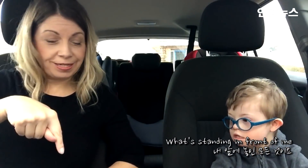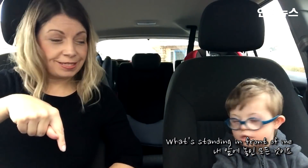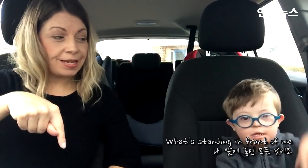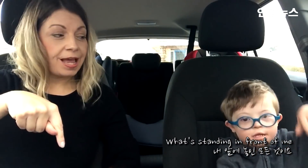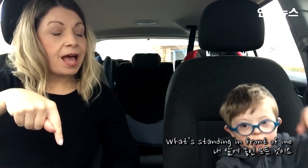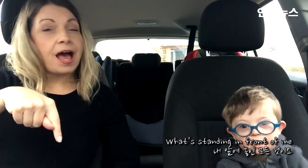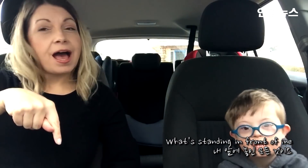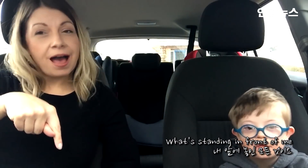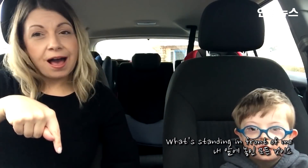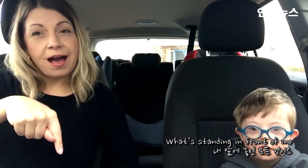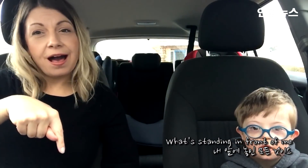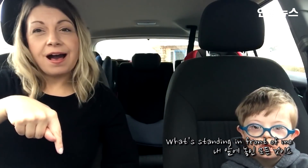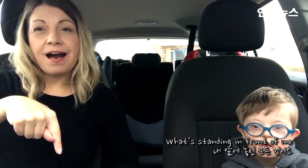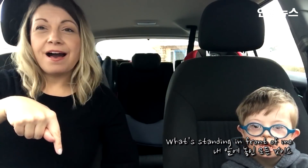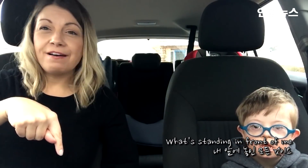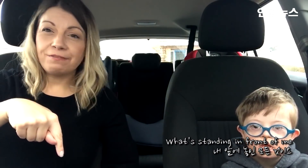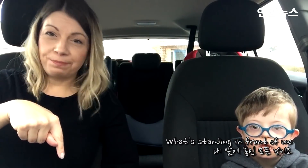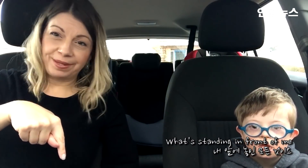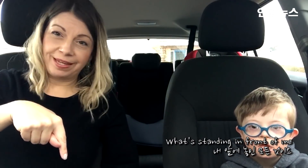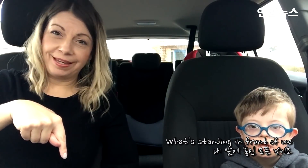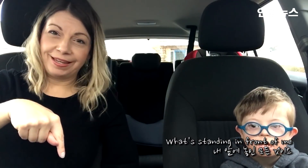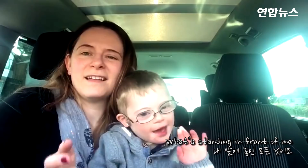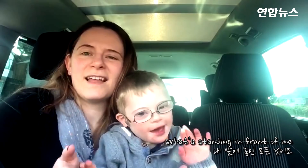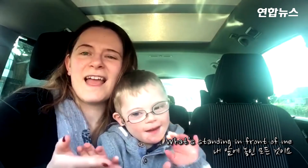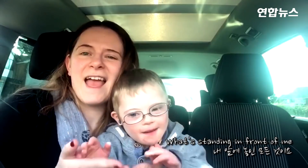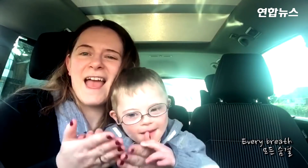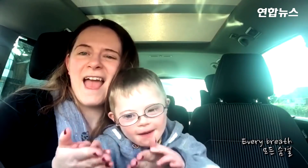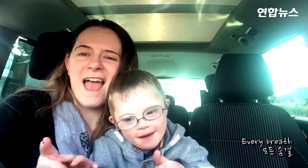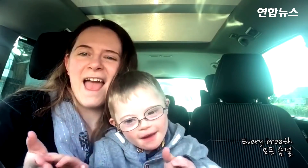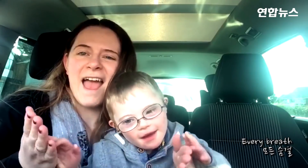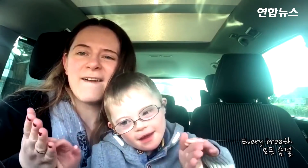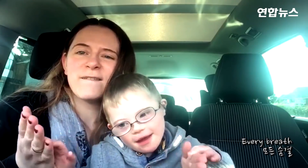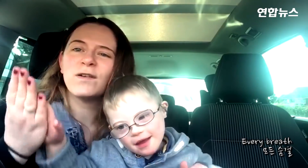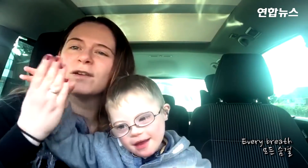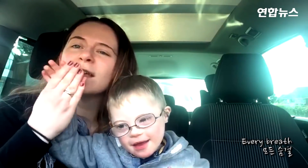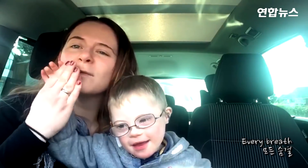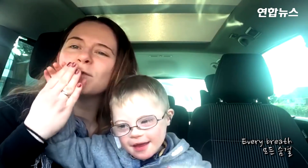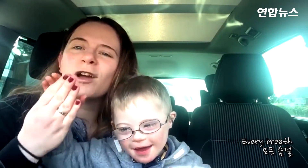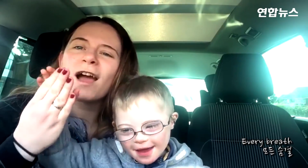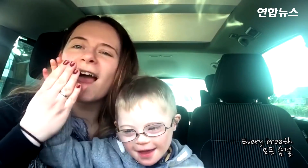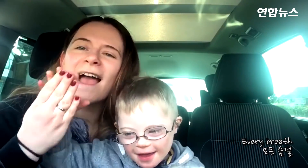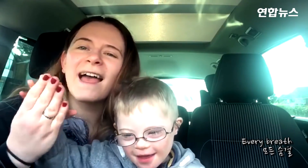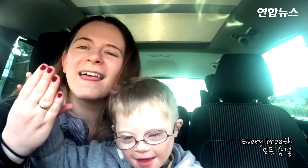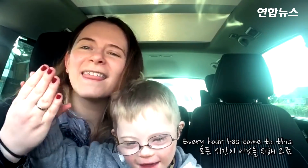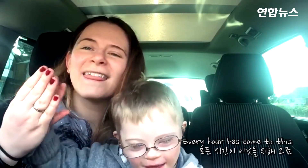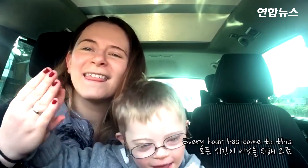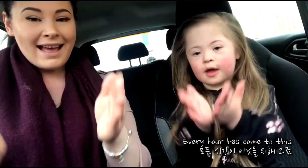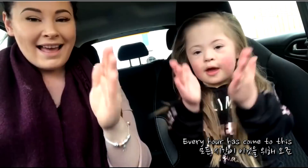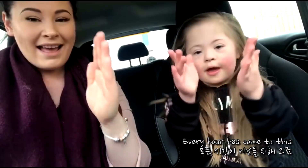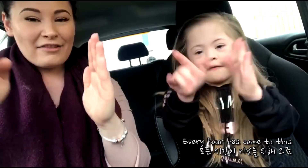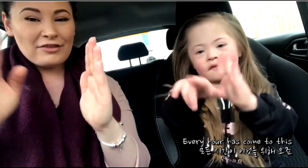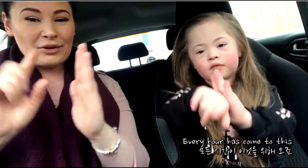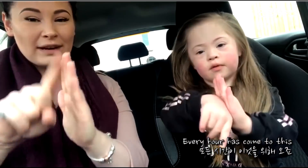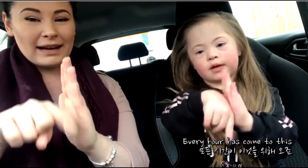of me Every breath, every